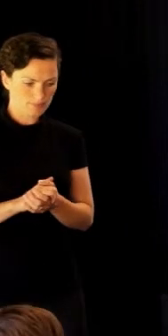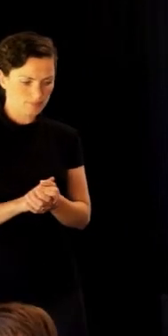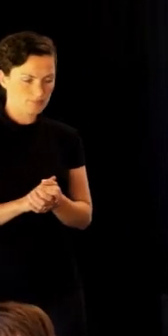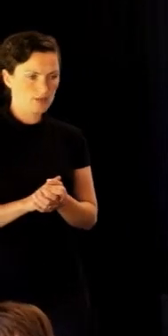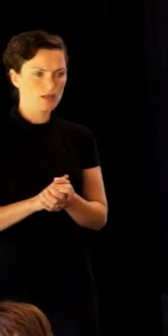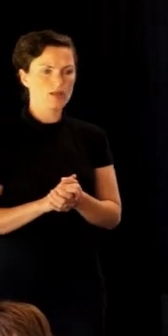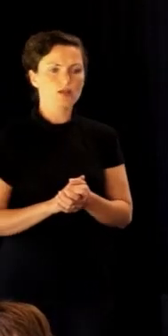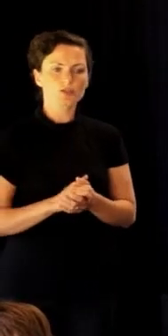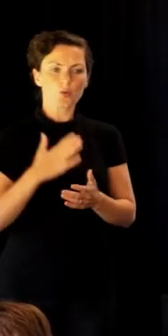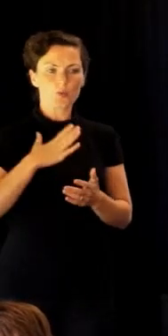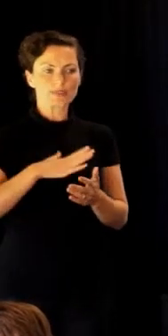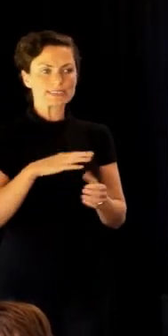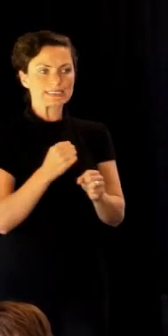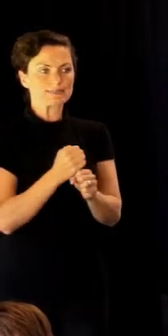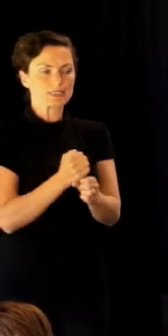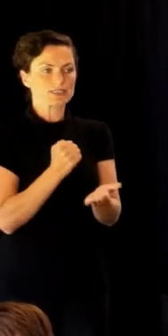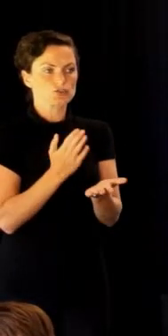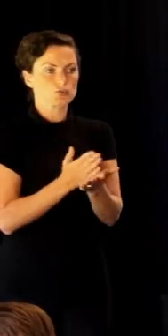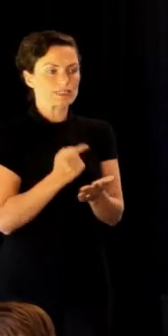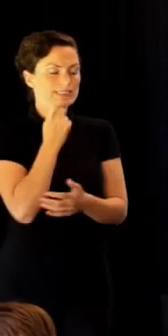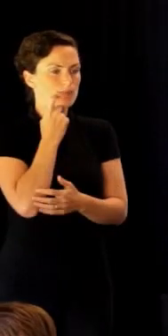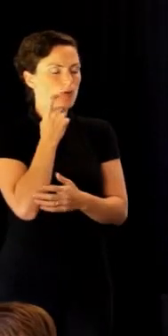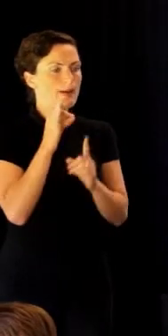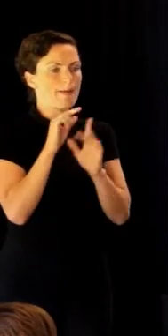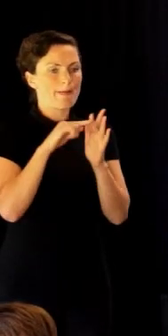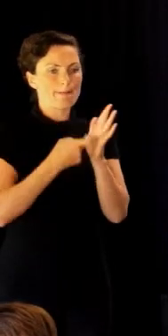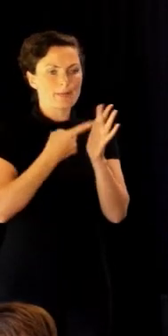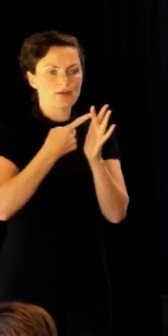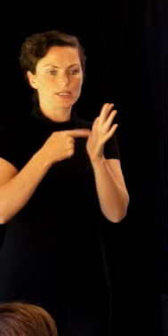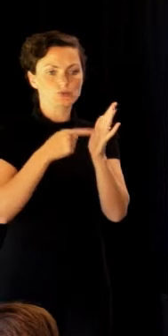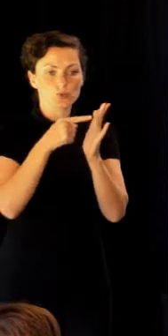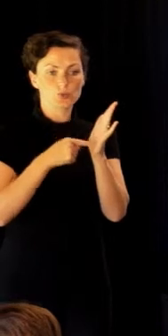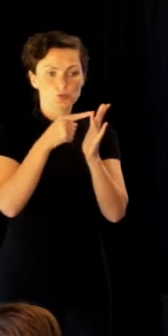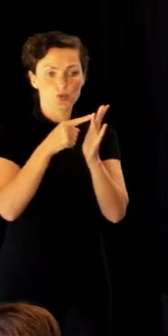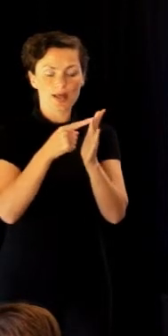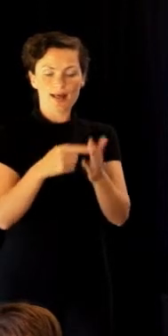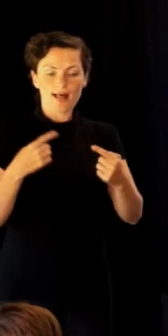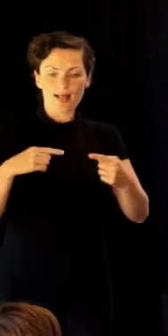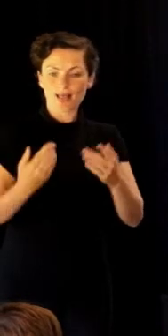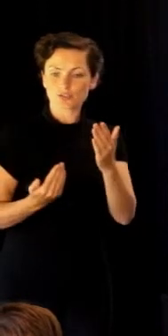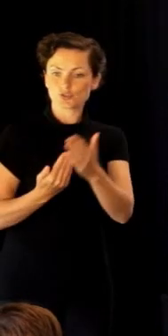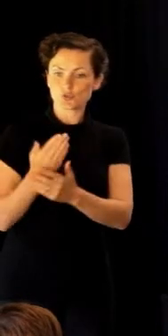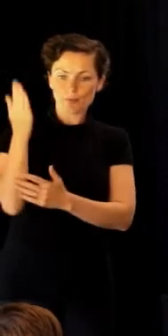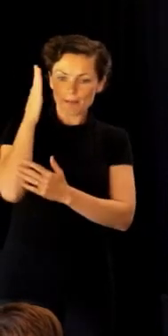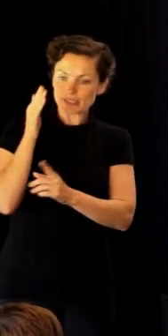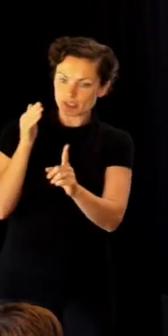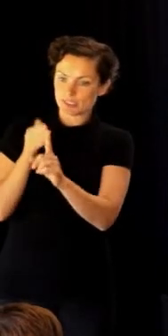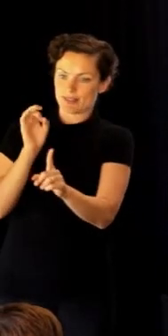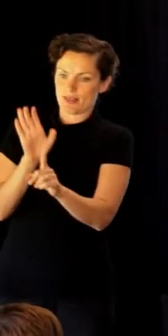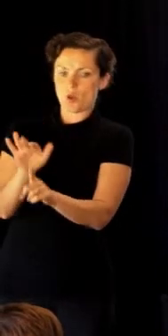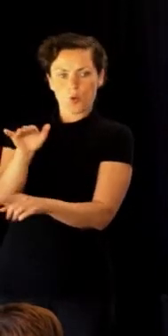So keeping it simple, Piritoto allows new members to identify who they are.